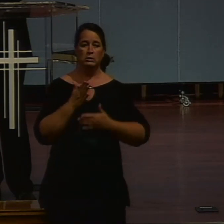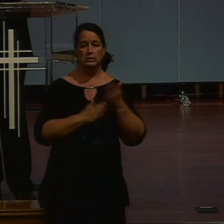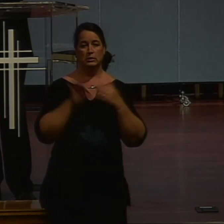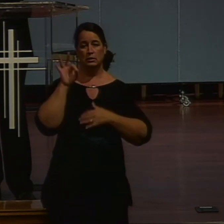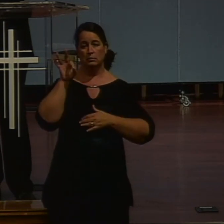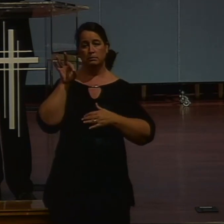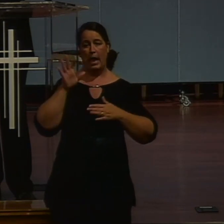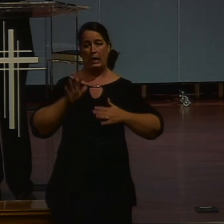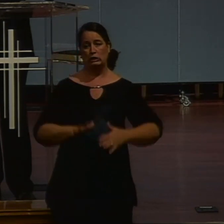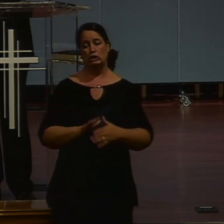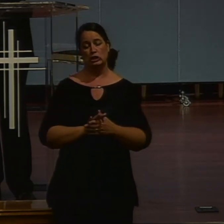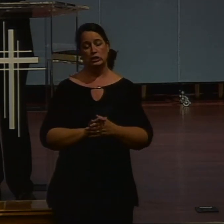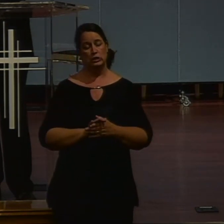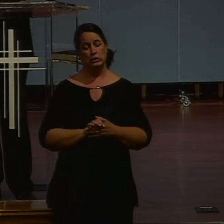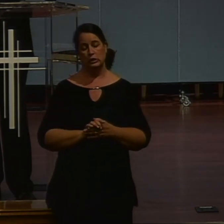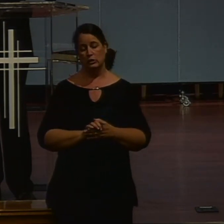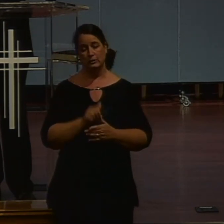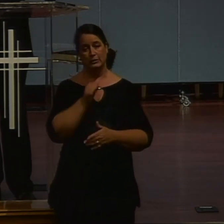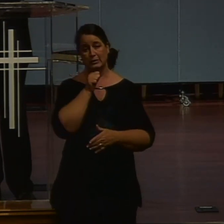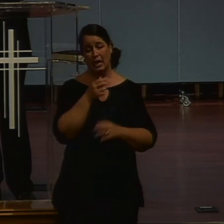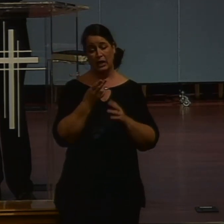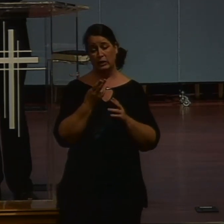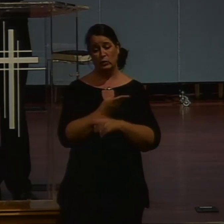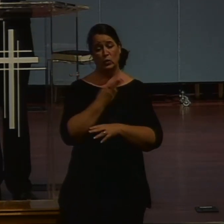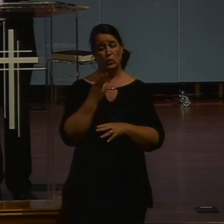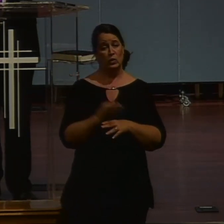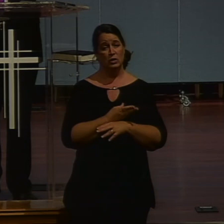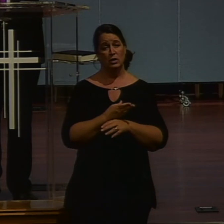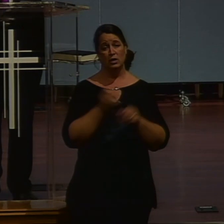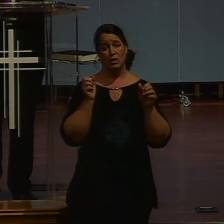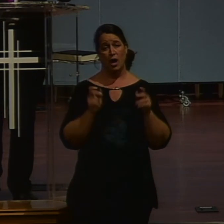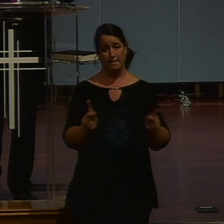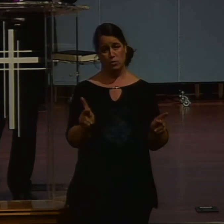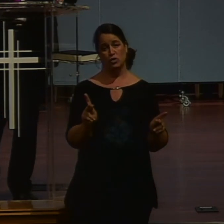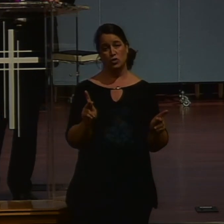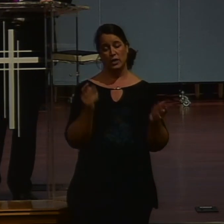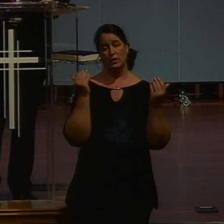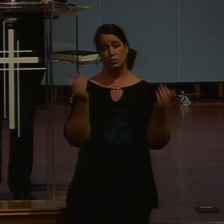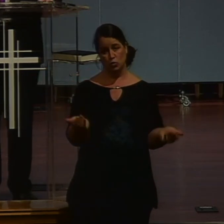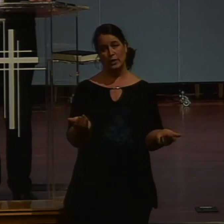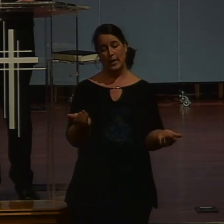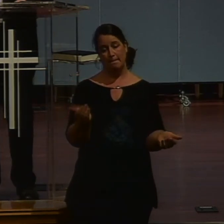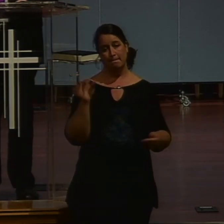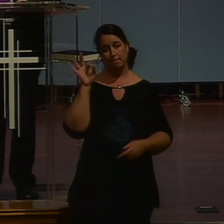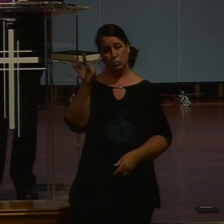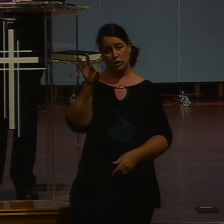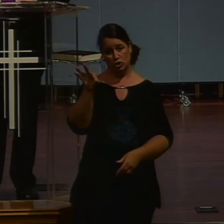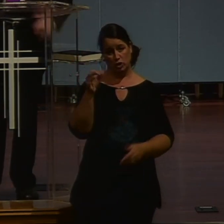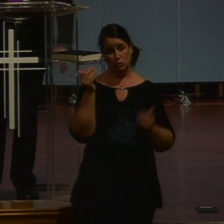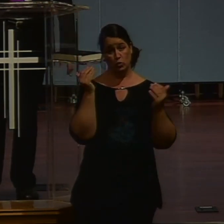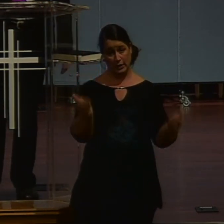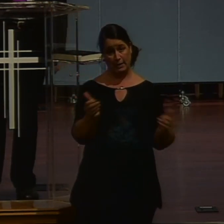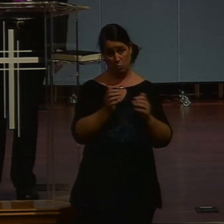opportunity. This. So many people. Are arguing about. Worshiping. At a certain time. In a certain place. Remember. When we were building.